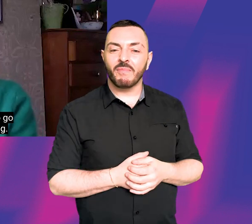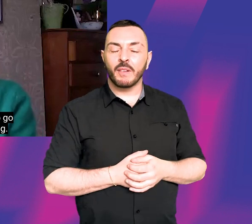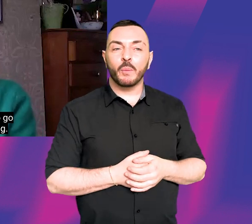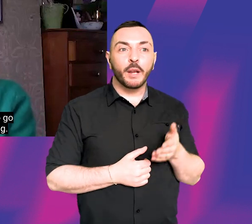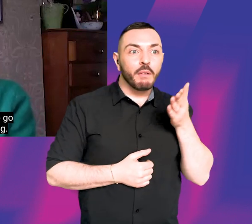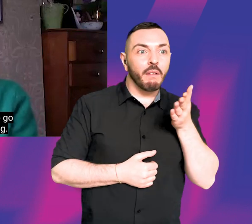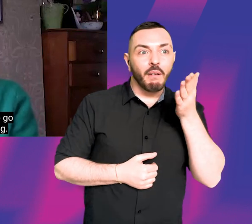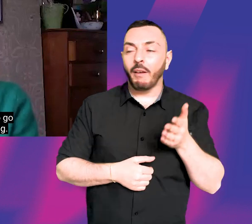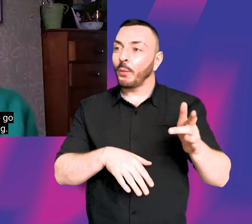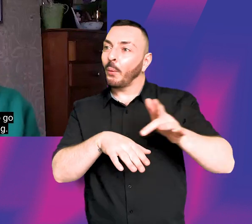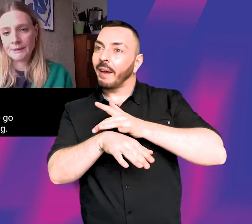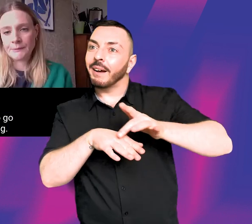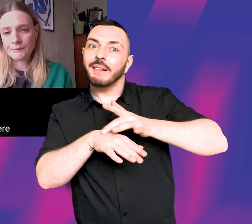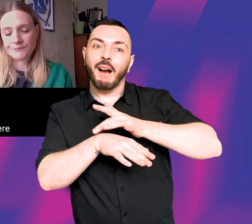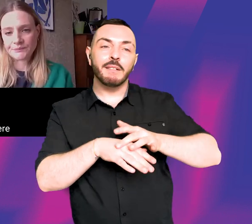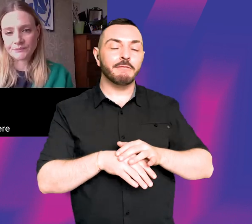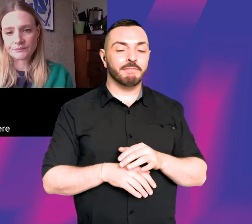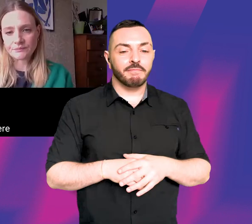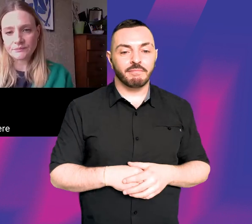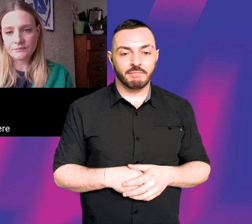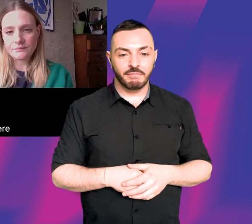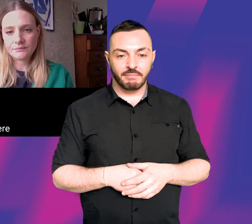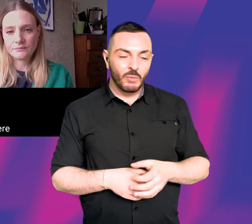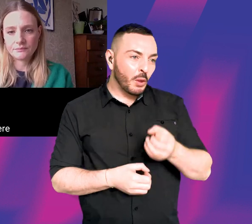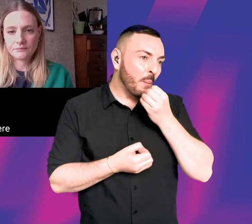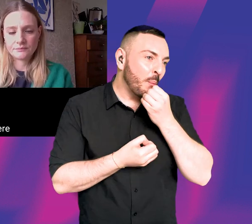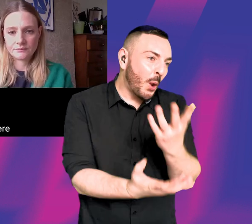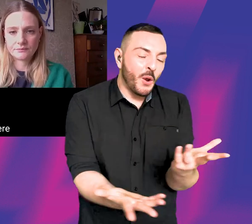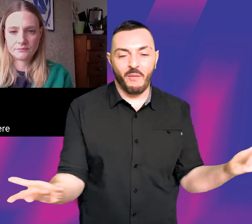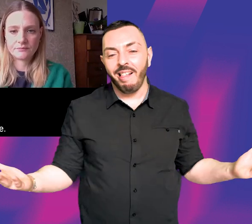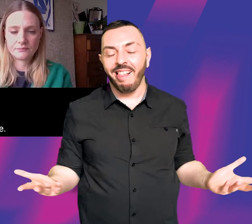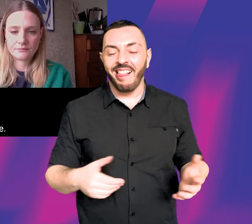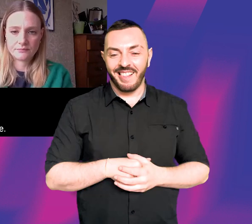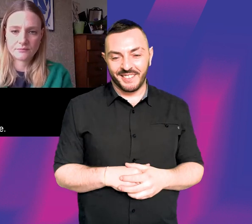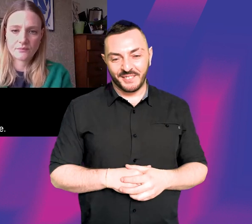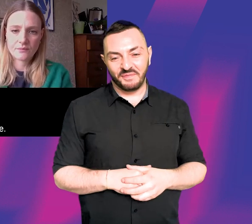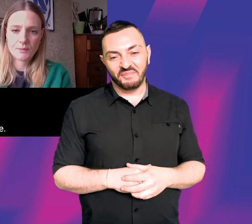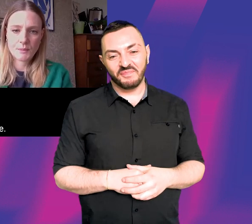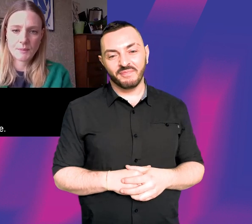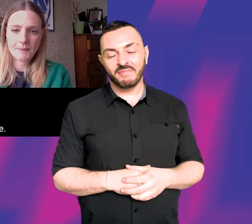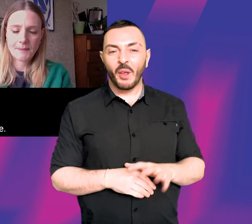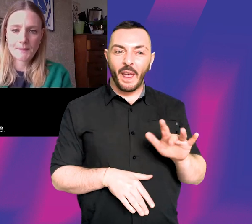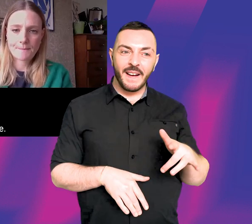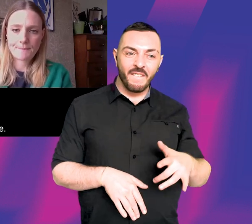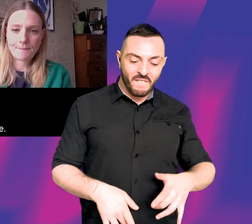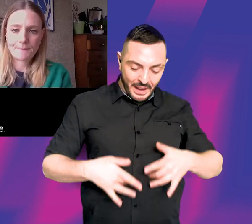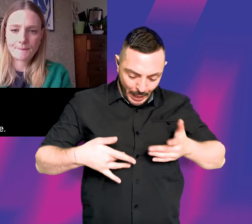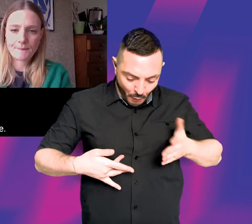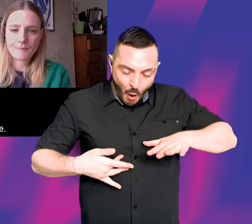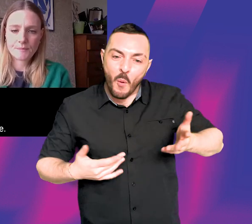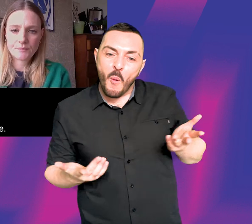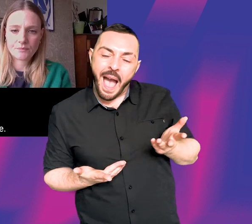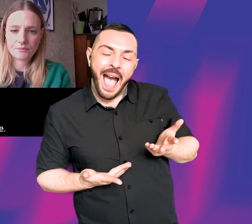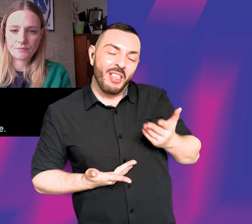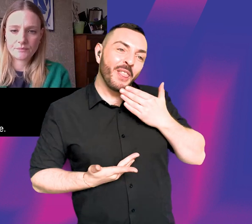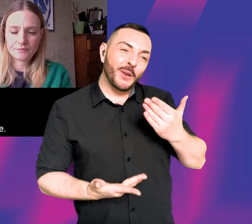plays when I was quite young. Thank you. That's such a beautiful insight of like, you know, where that feeling needs to come from and what that, that